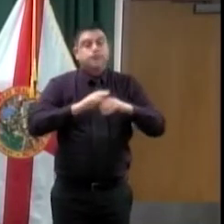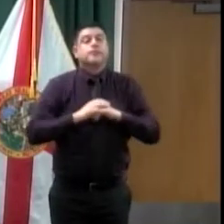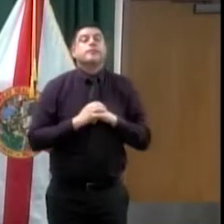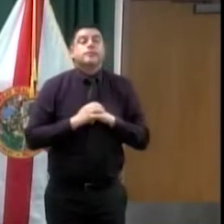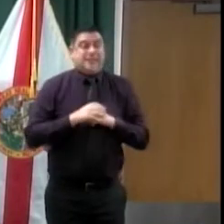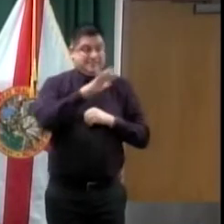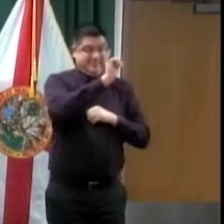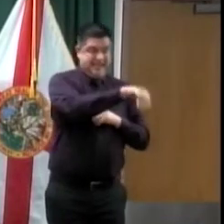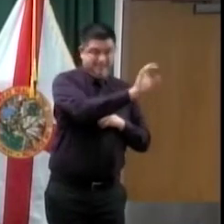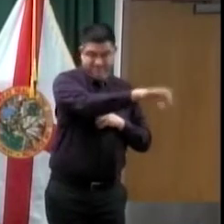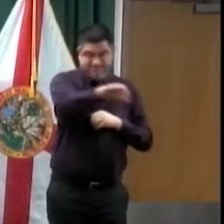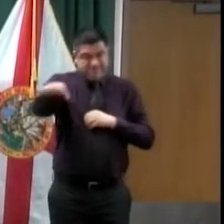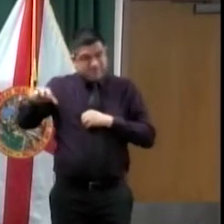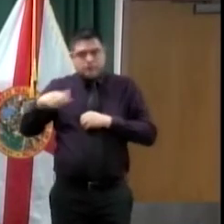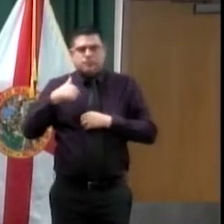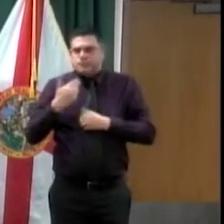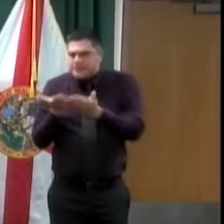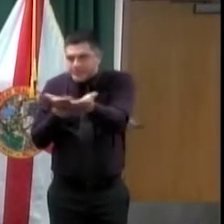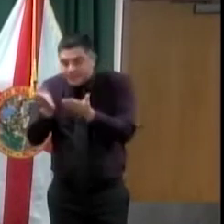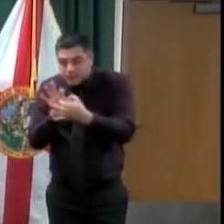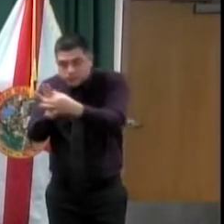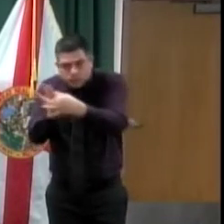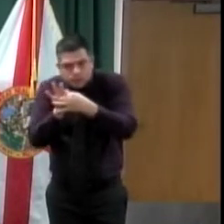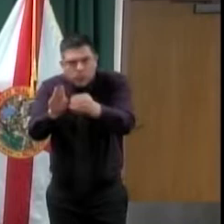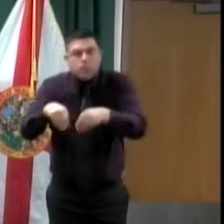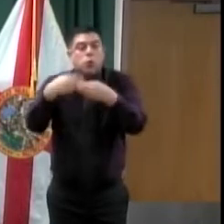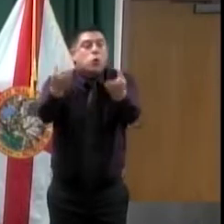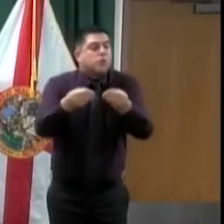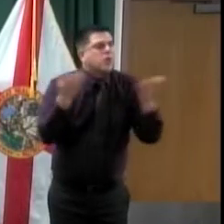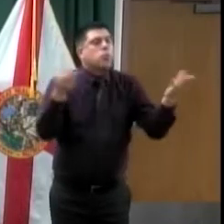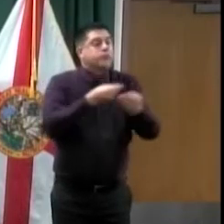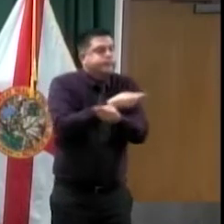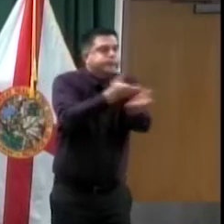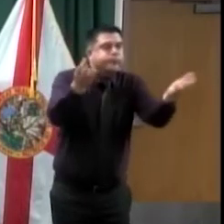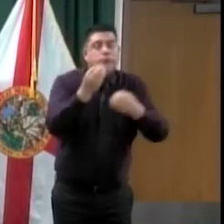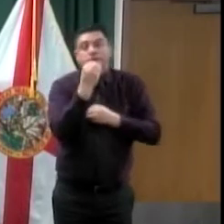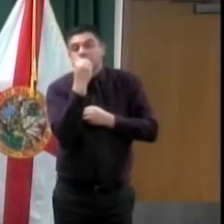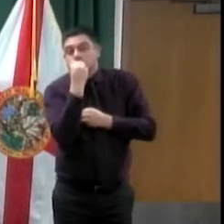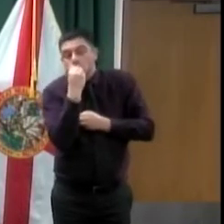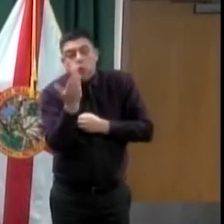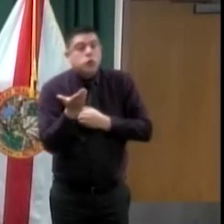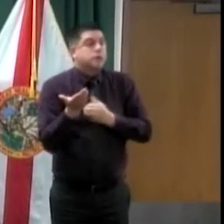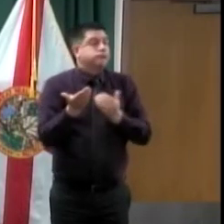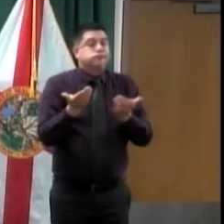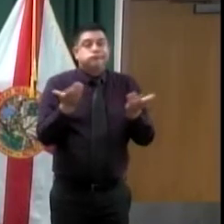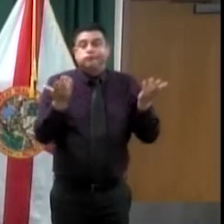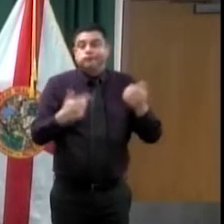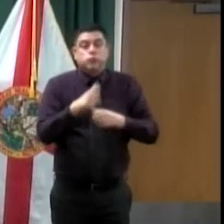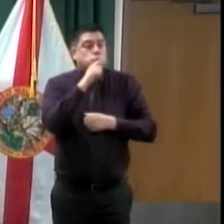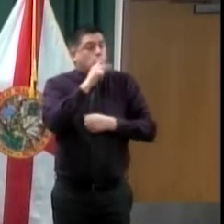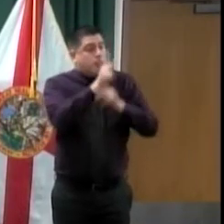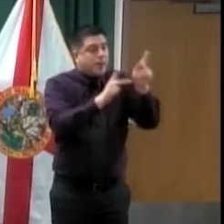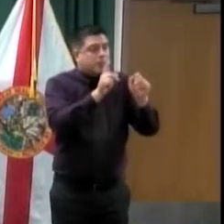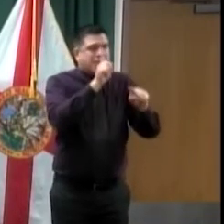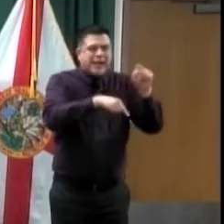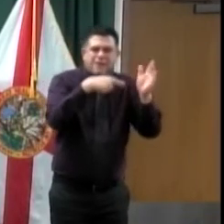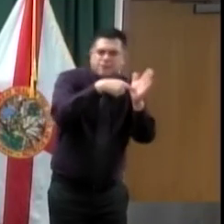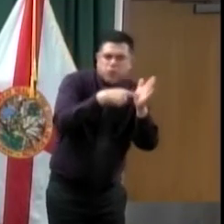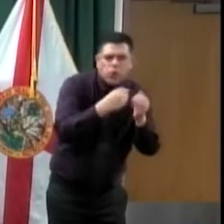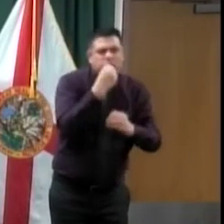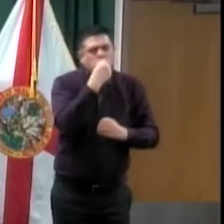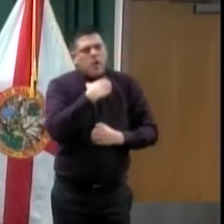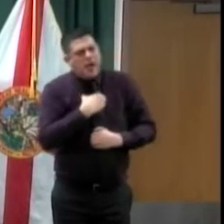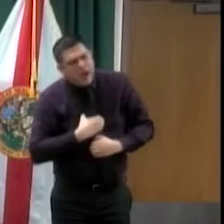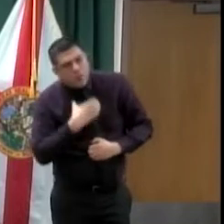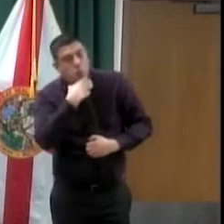serving meals and providing services for a lot of our needy residents in our community. And with this unfortunate event, they've been impacted,